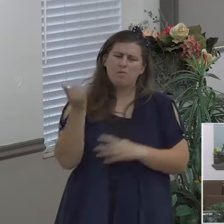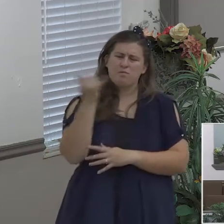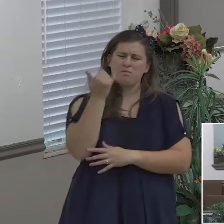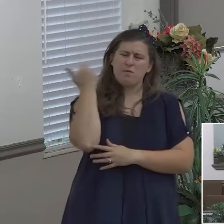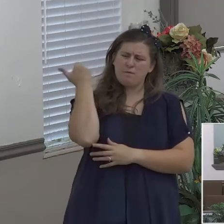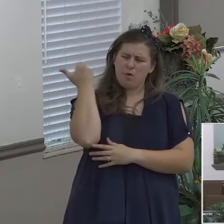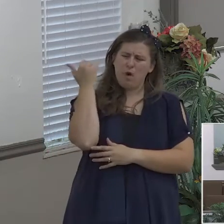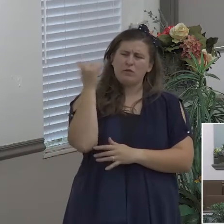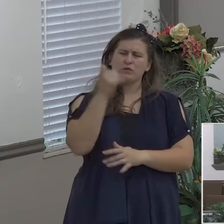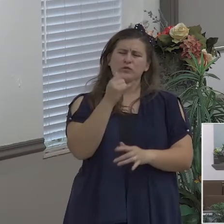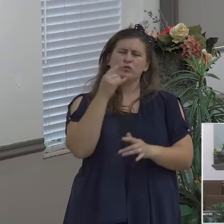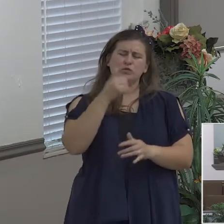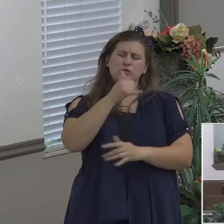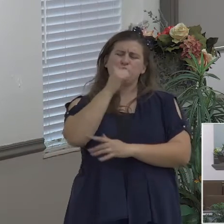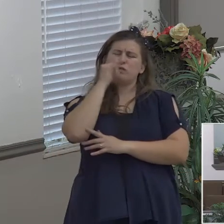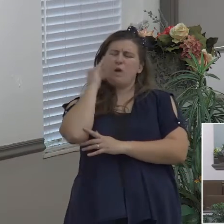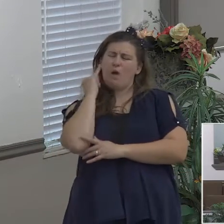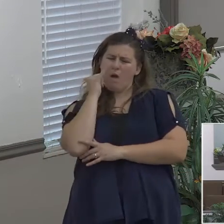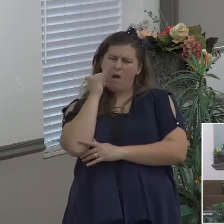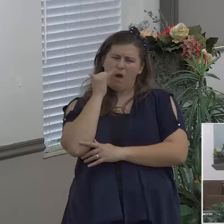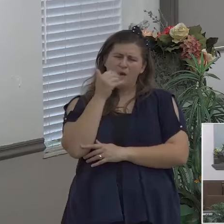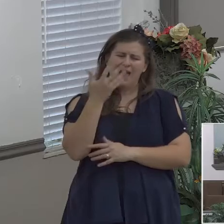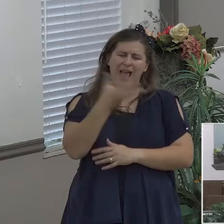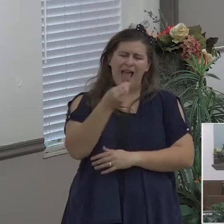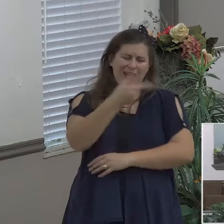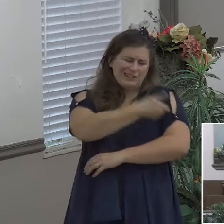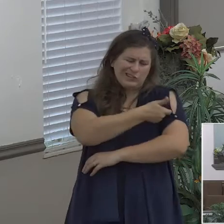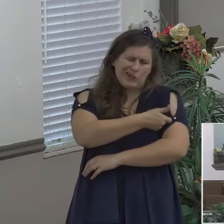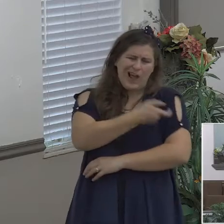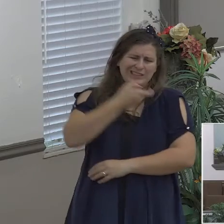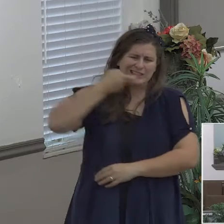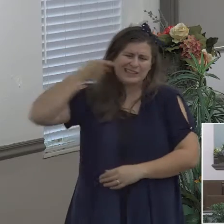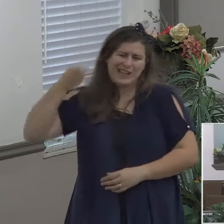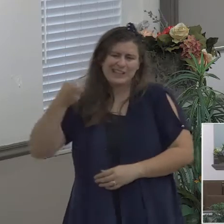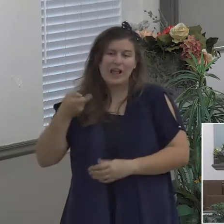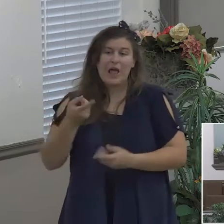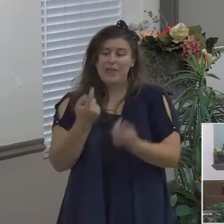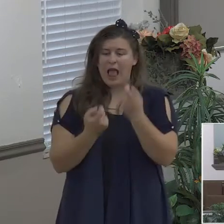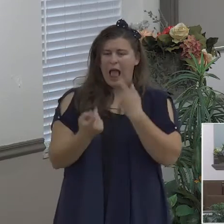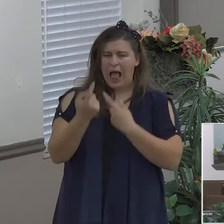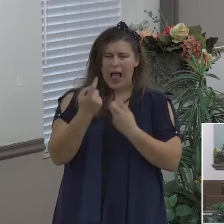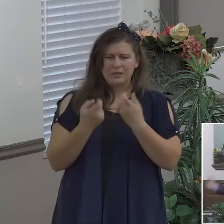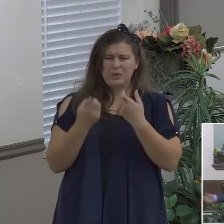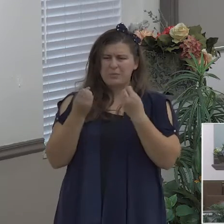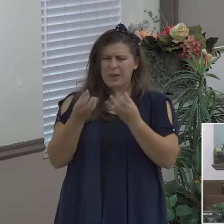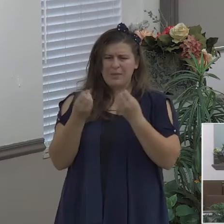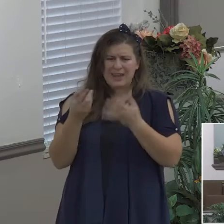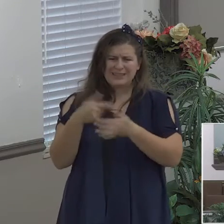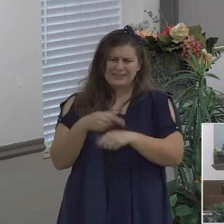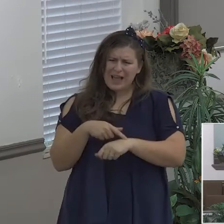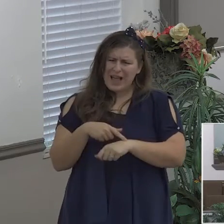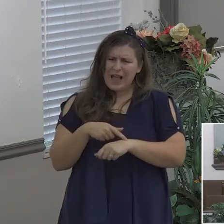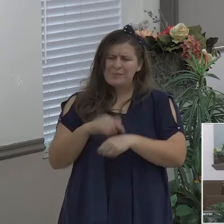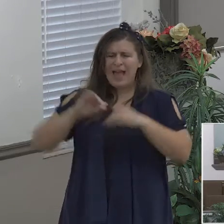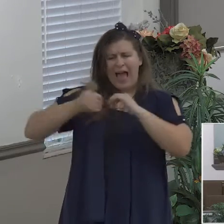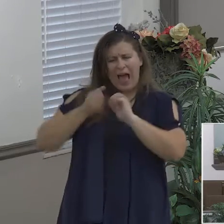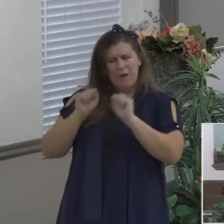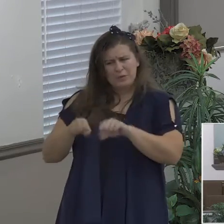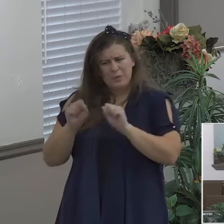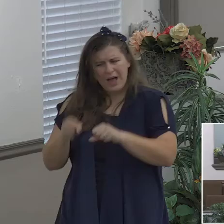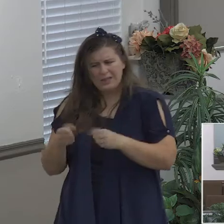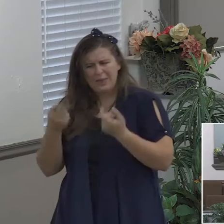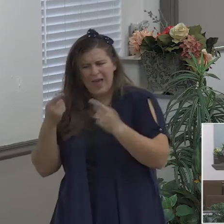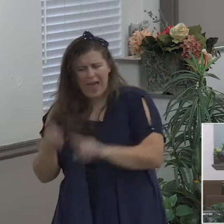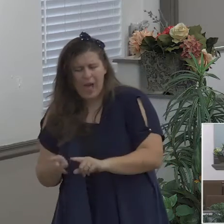pastor Randall how in the world did it happen for you and I don't have any program 12 step